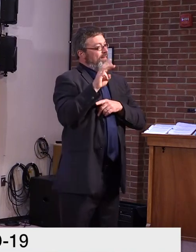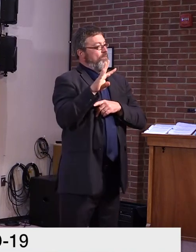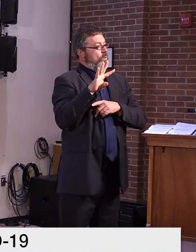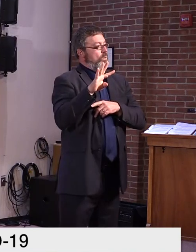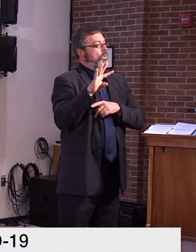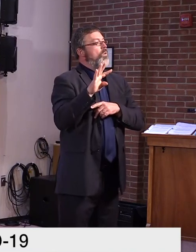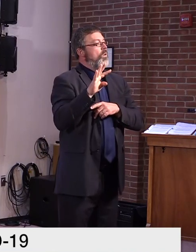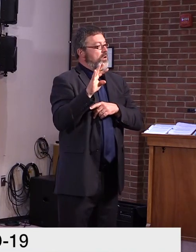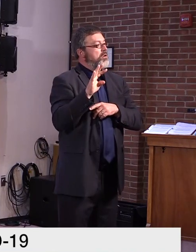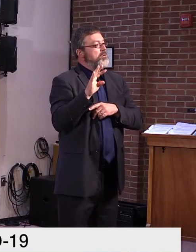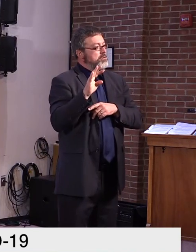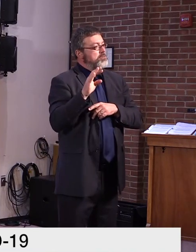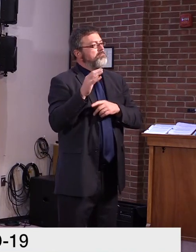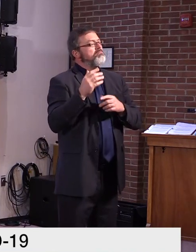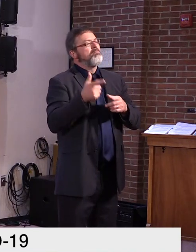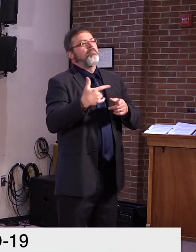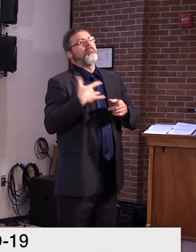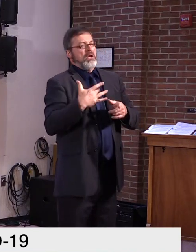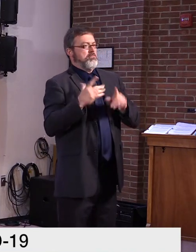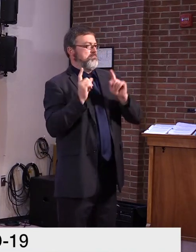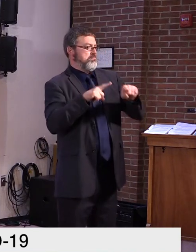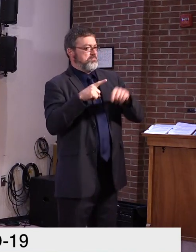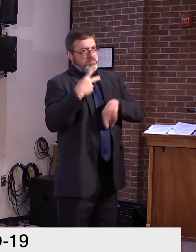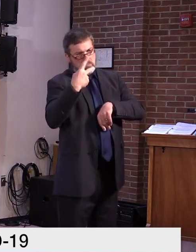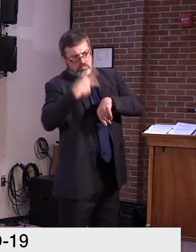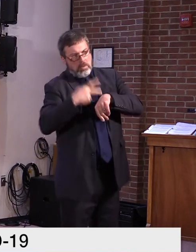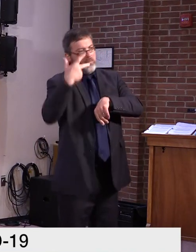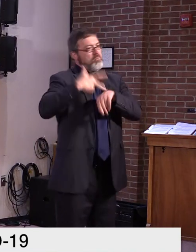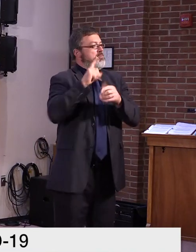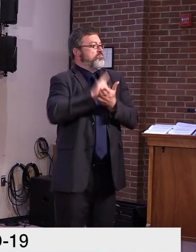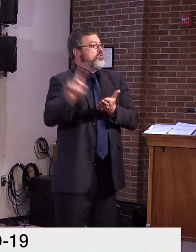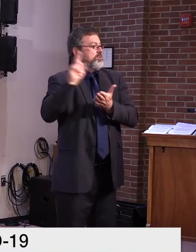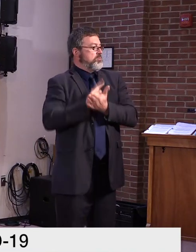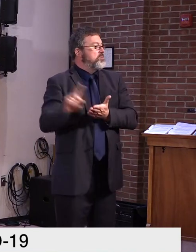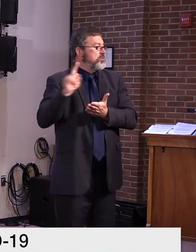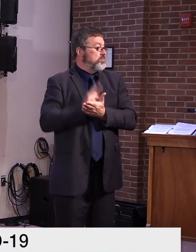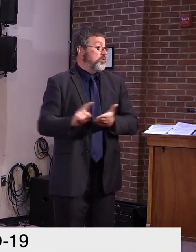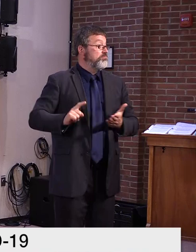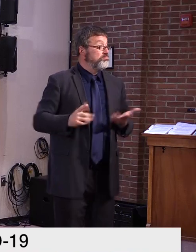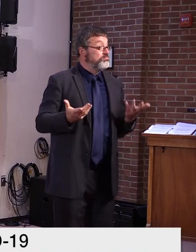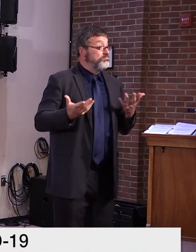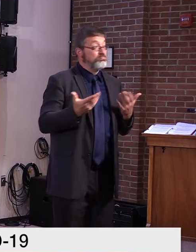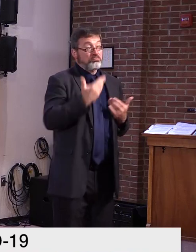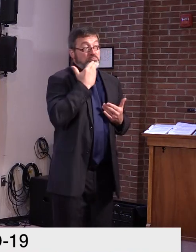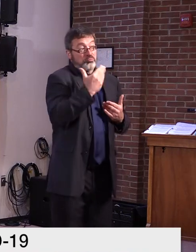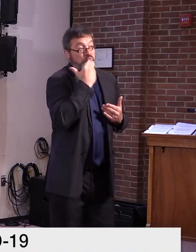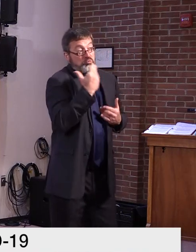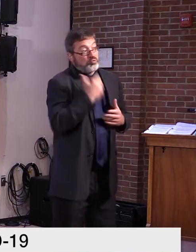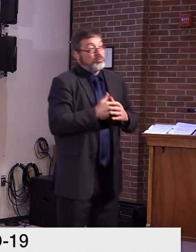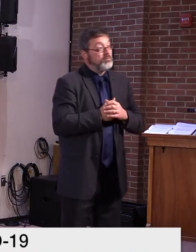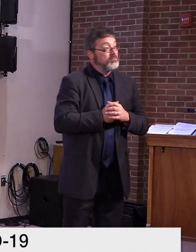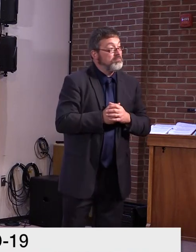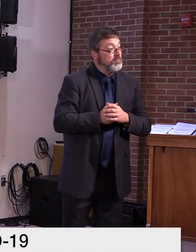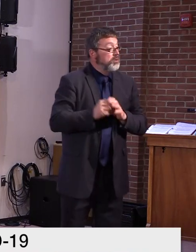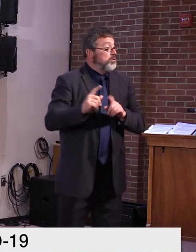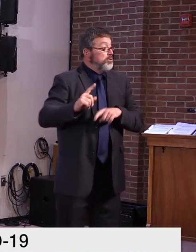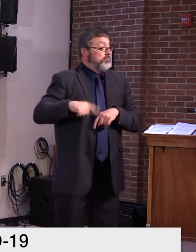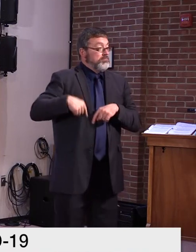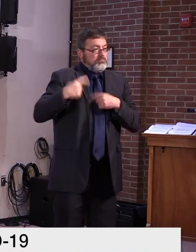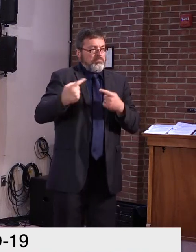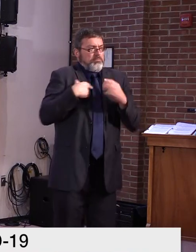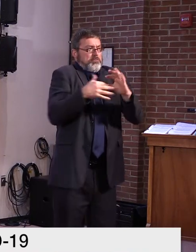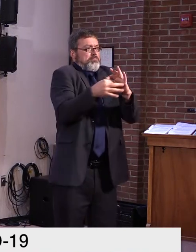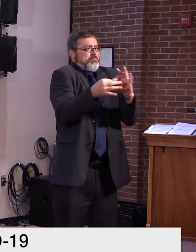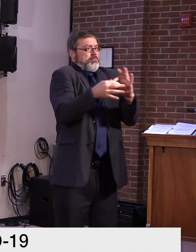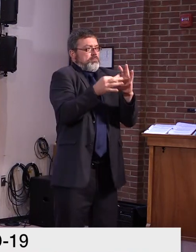number now of children. As you remember, I've been talking about slots, but slots are, um, are what we have made